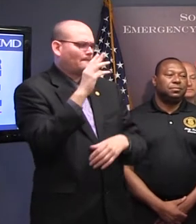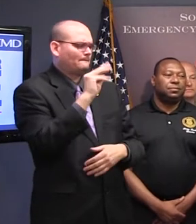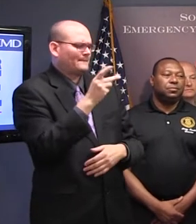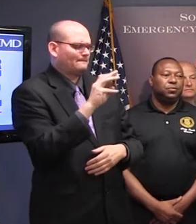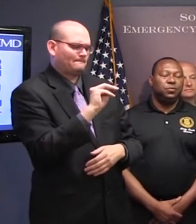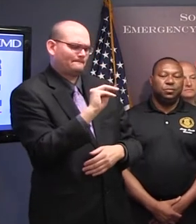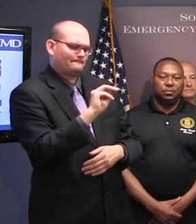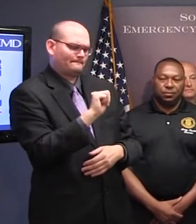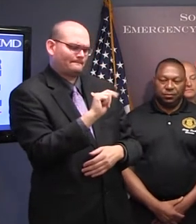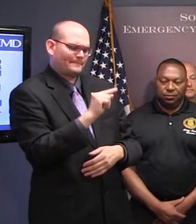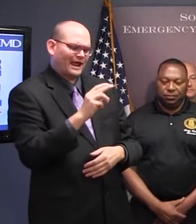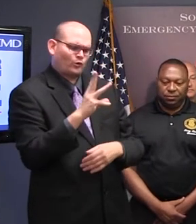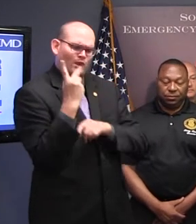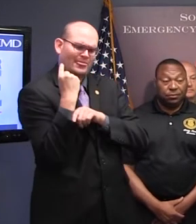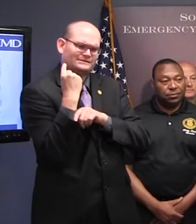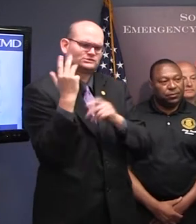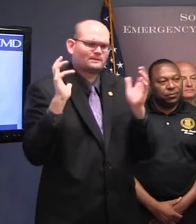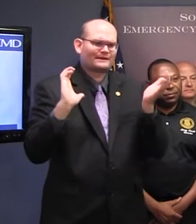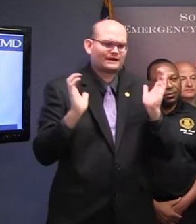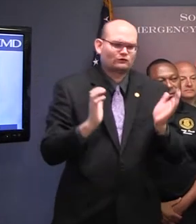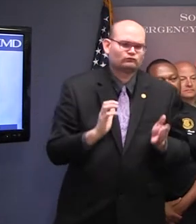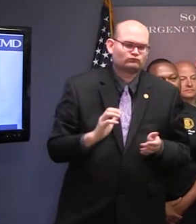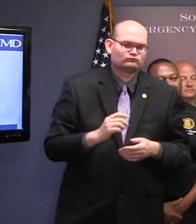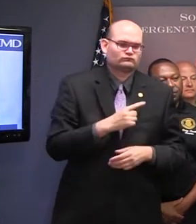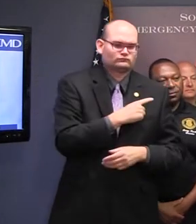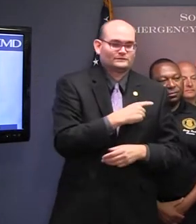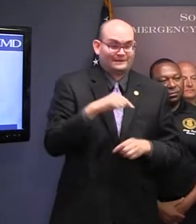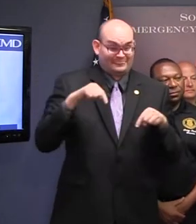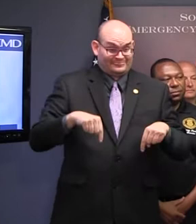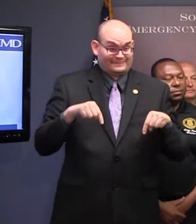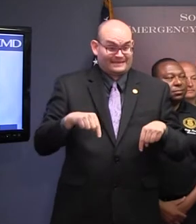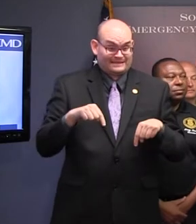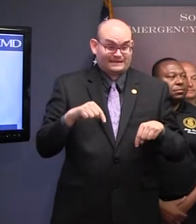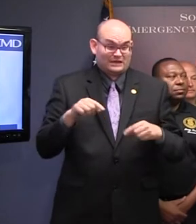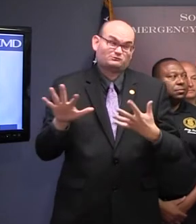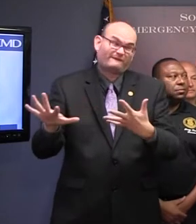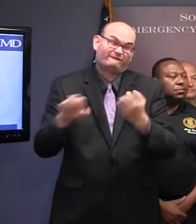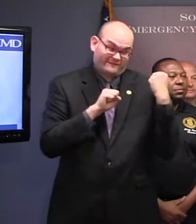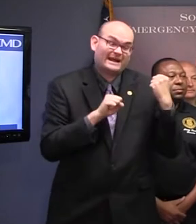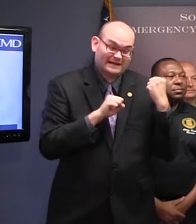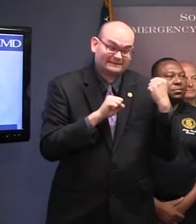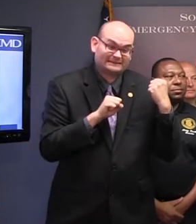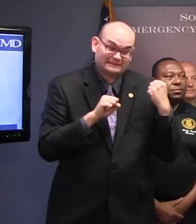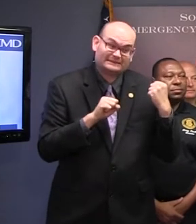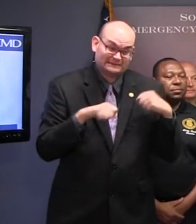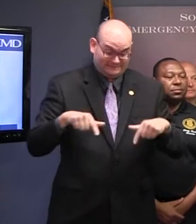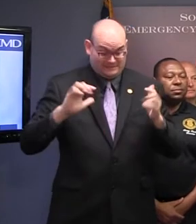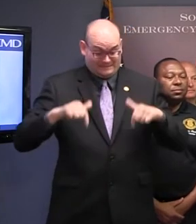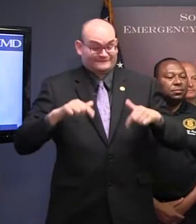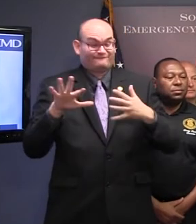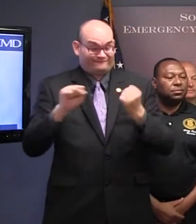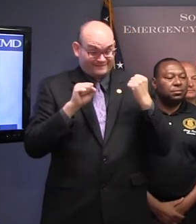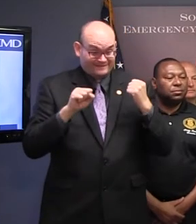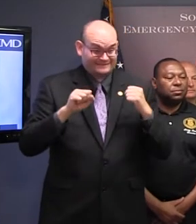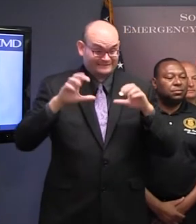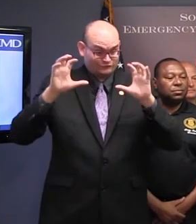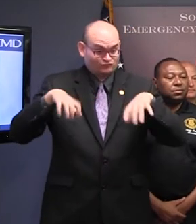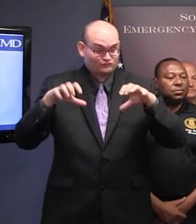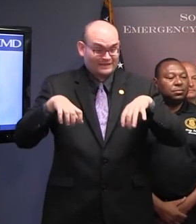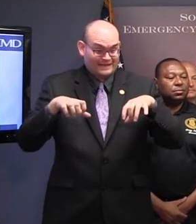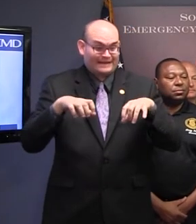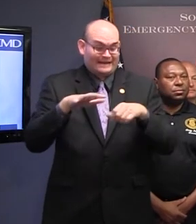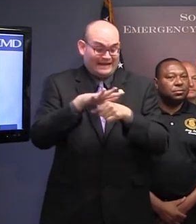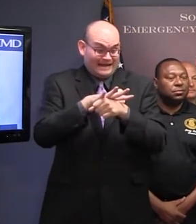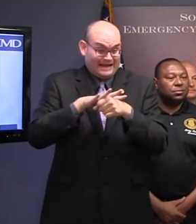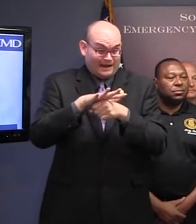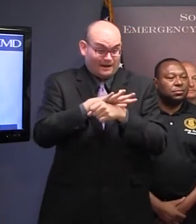Yeah, the good news with this storm, it's going to be fairly quick-moving. So while we will have high rainfall amounts in some areas of the state, we could see